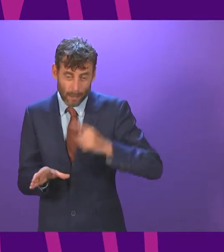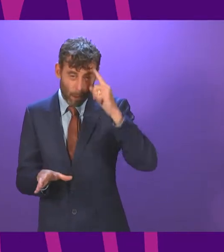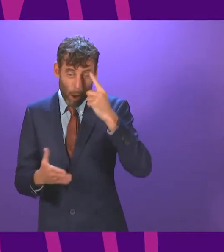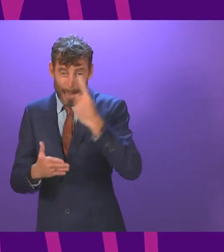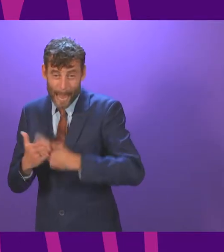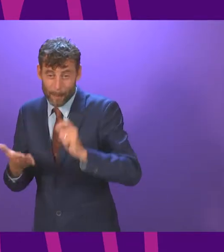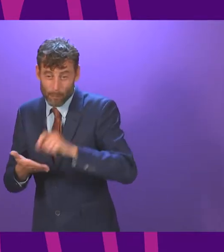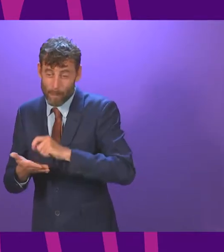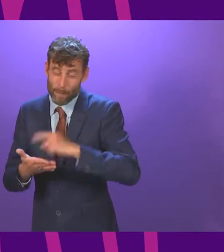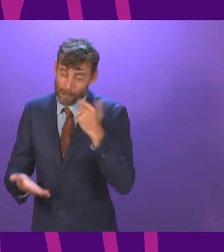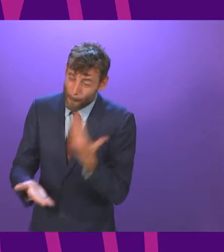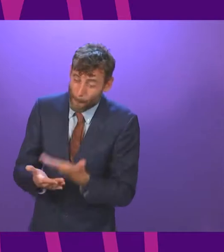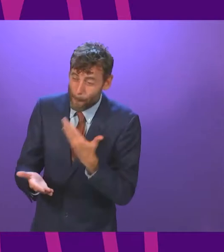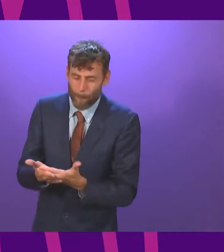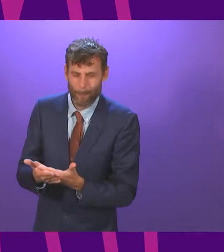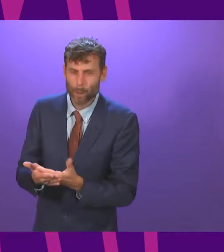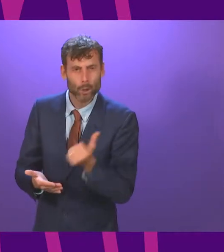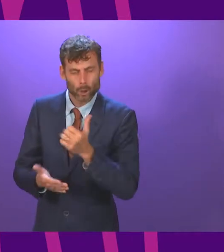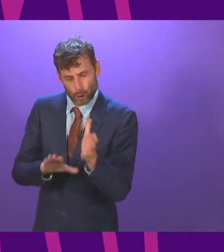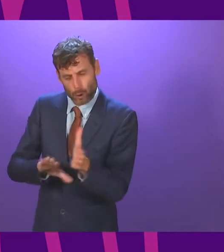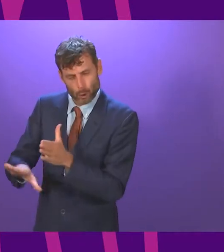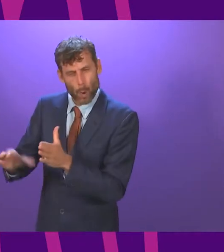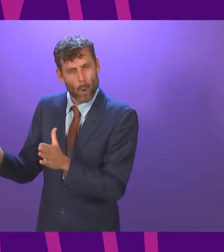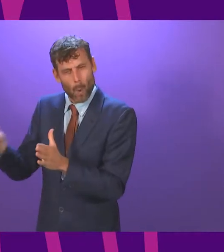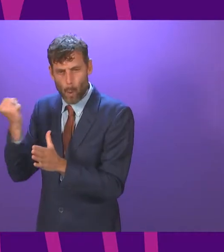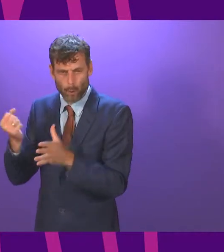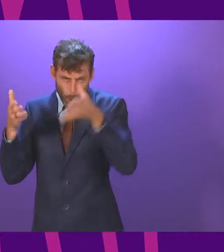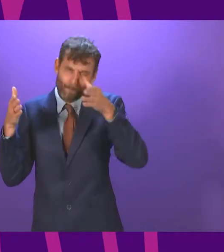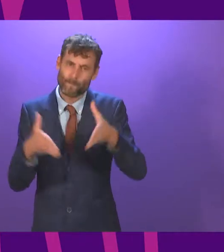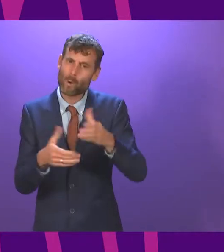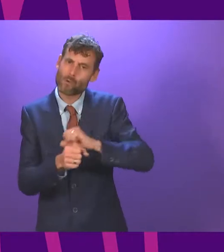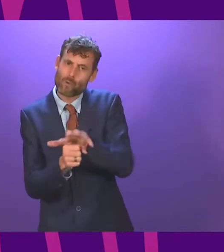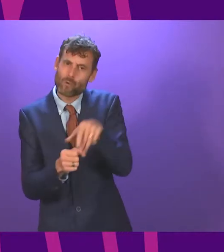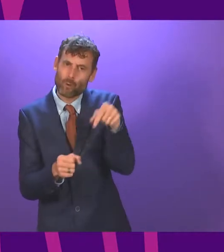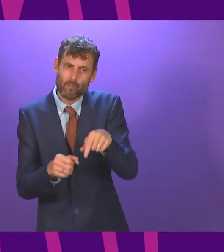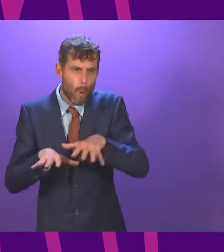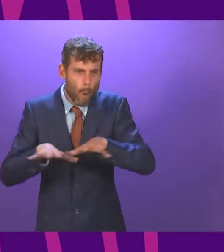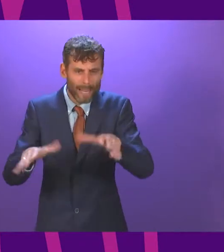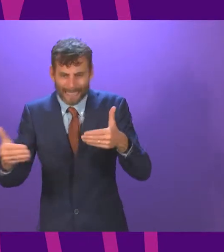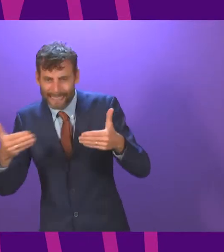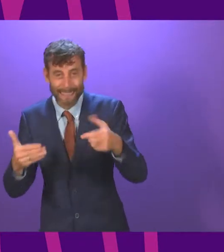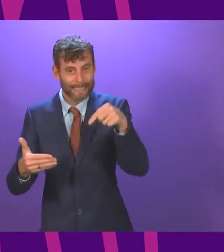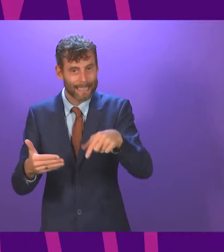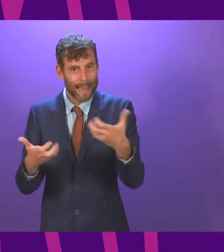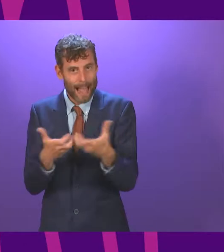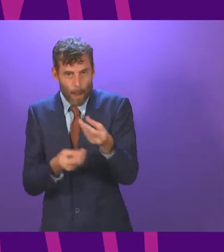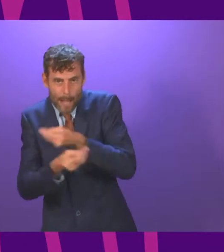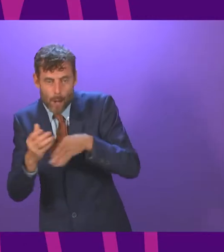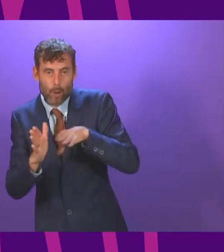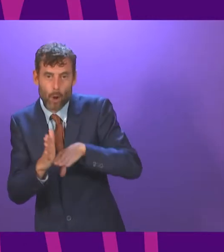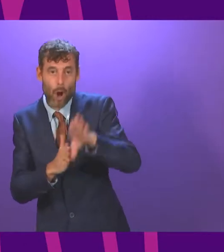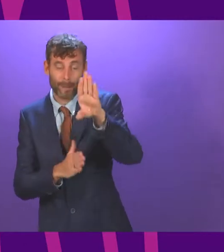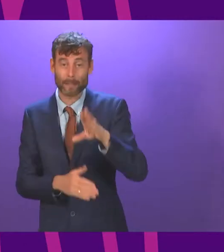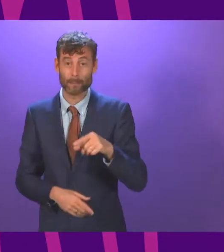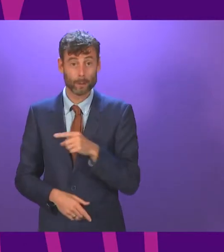recovery when the First Minister promised that would be her unrelenting focus. Instead, we see this Scottish Government making its real